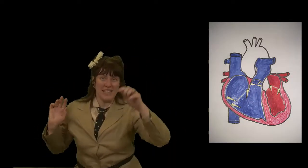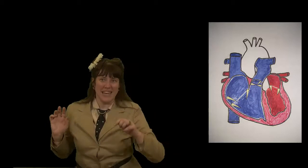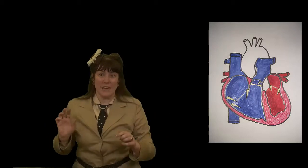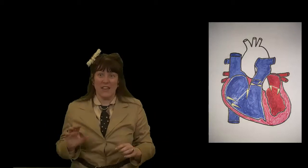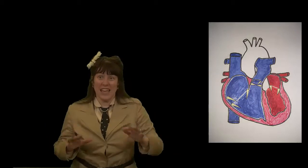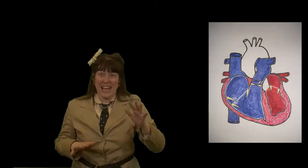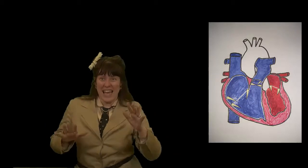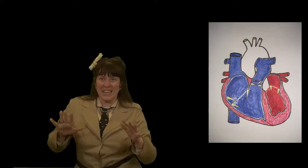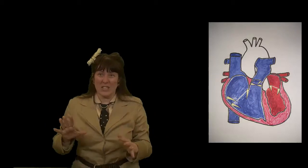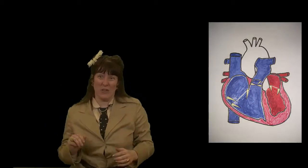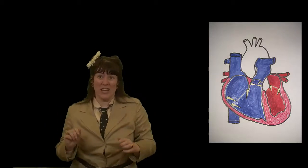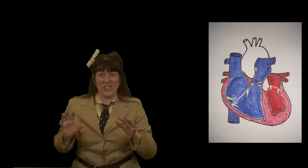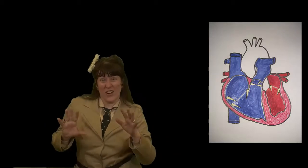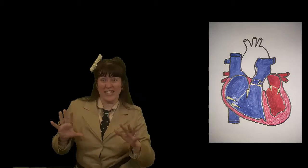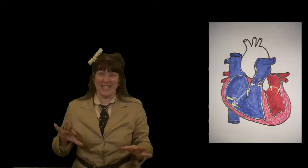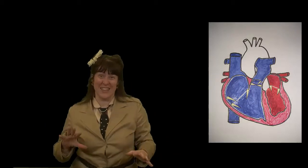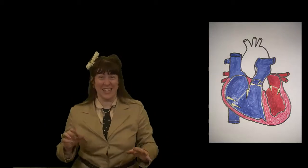DNV again, it's free to start systole.